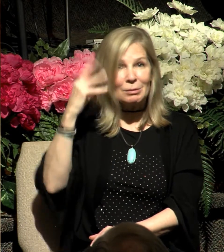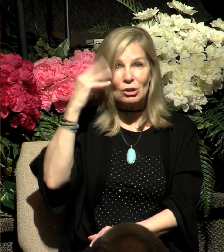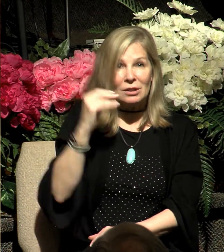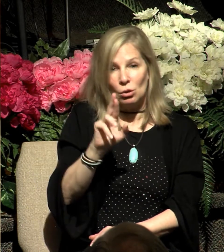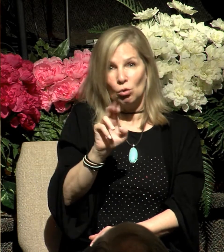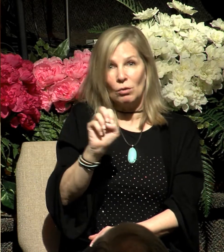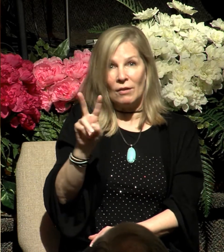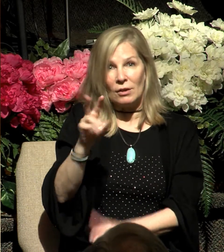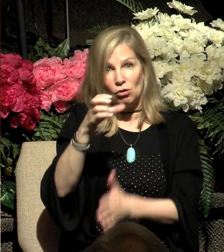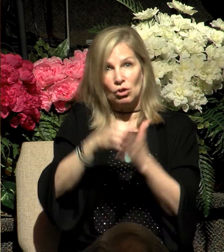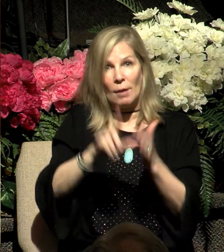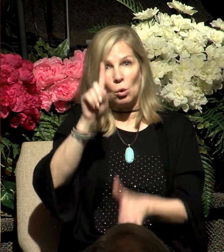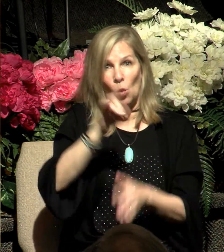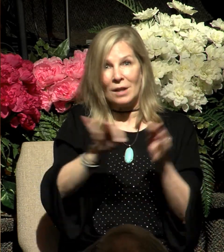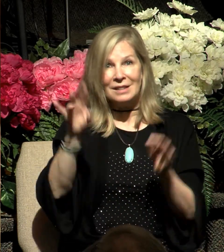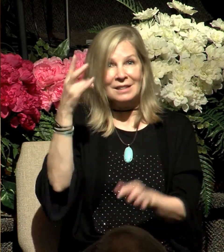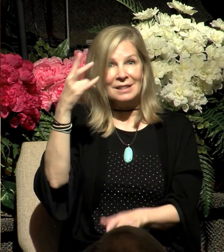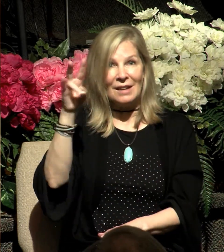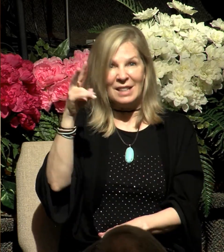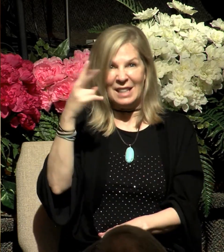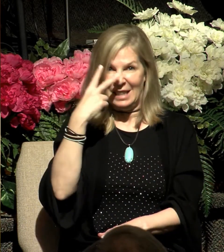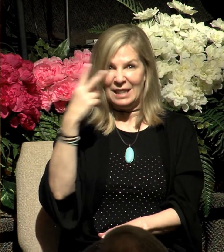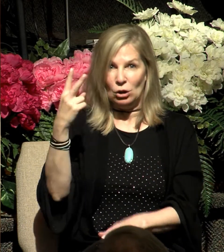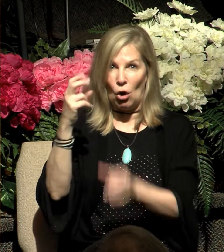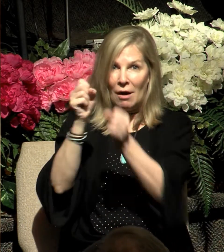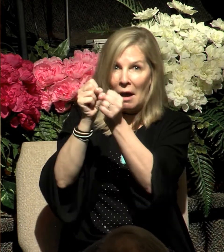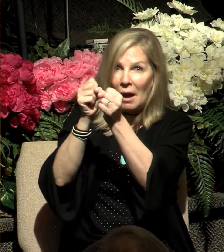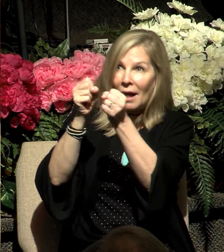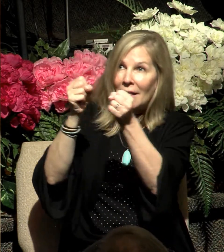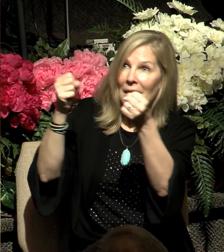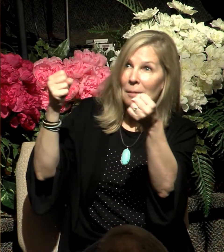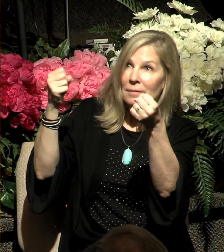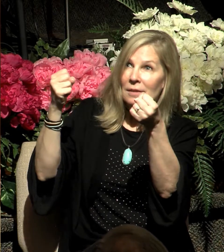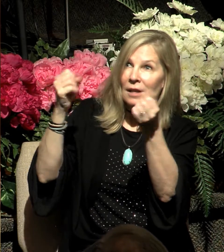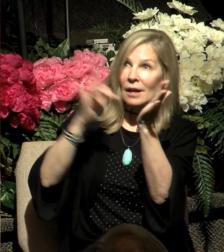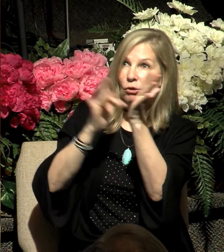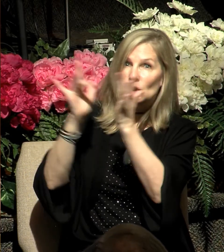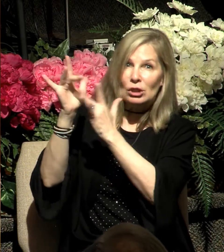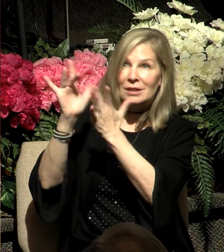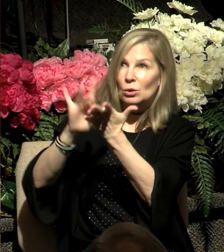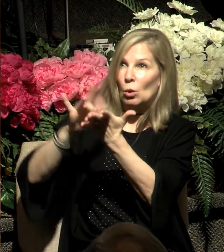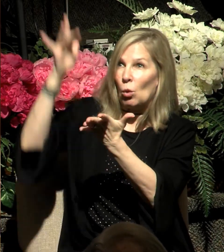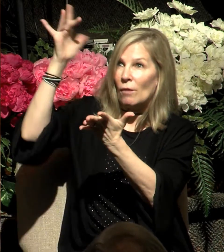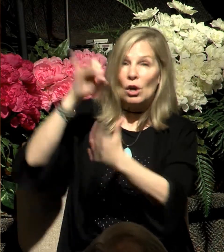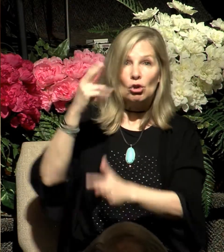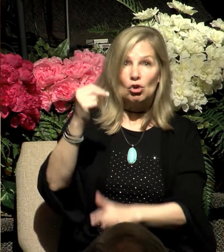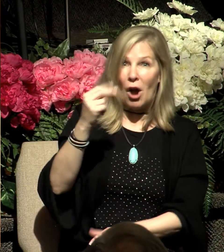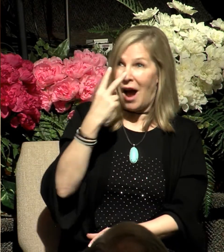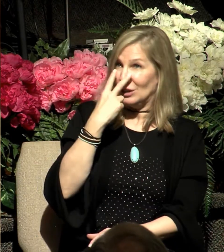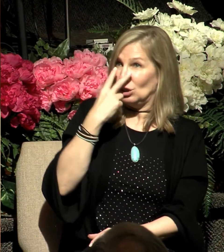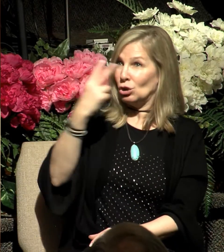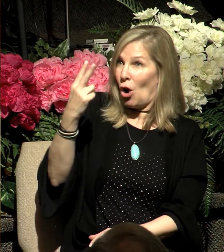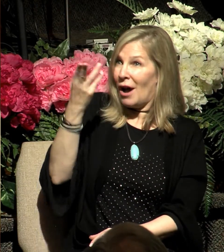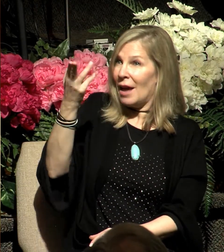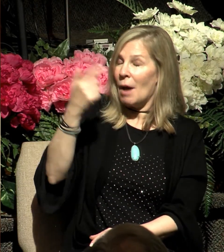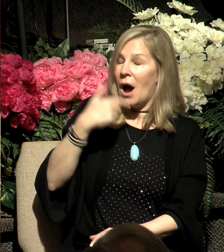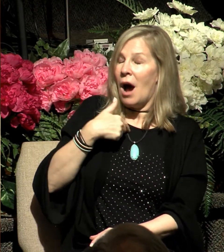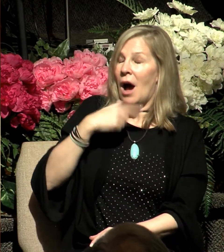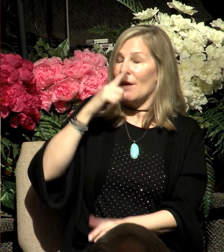117, he was given a glimpse of the glorified Jesus. And John said, when I saw him, I fell at his feet